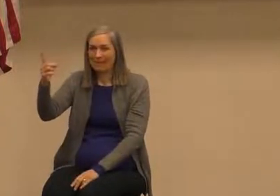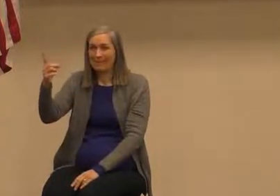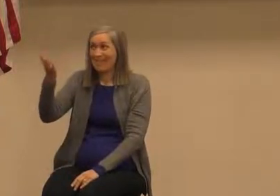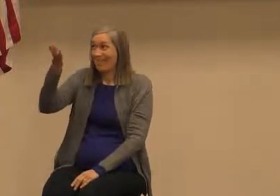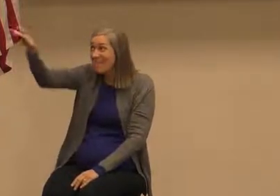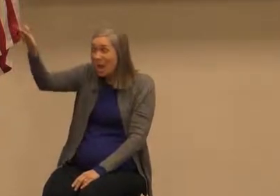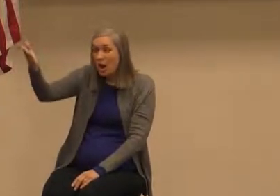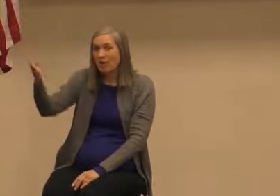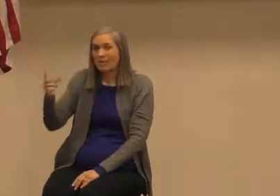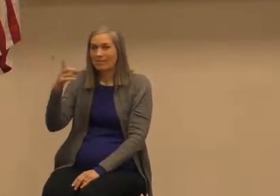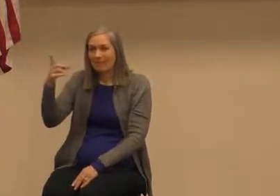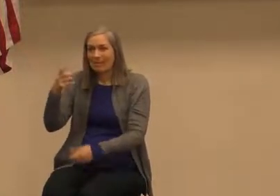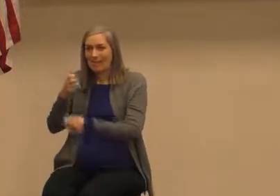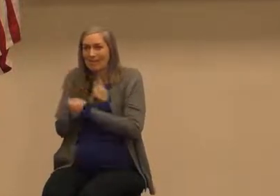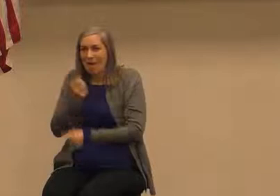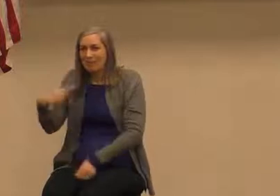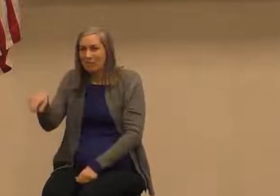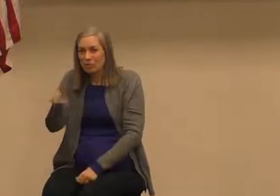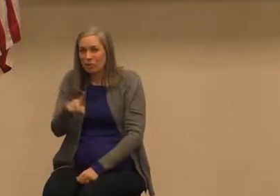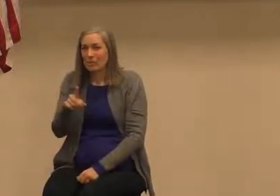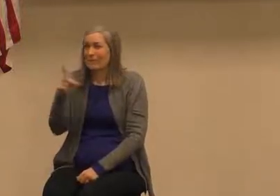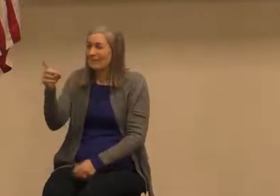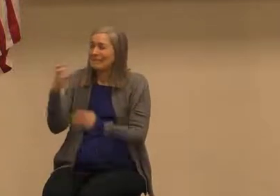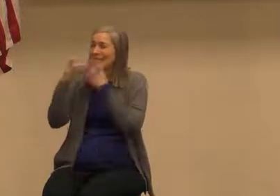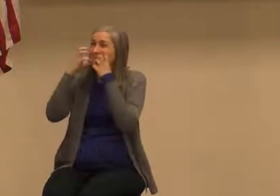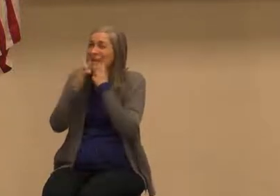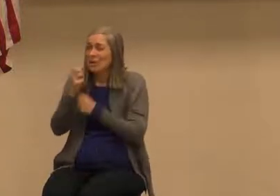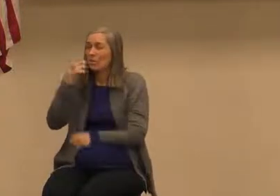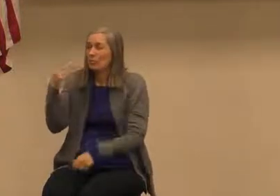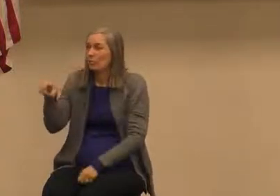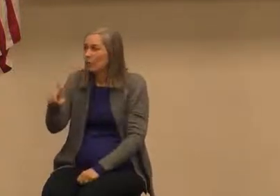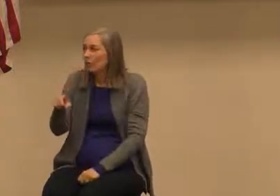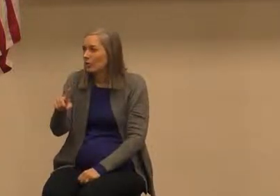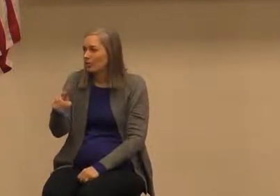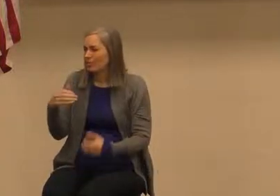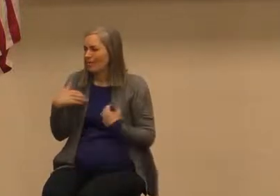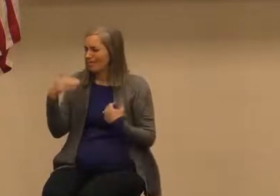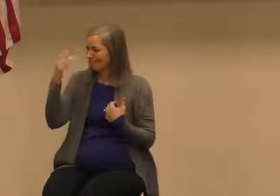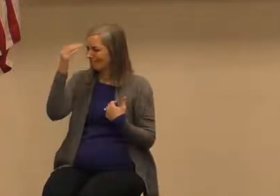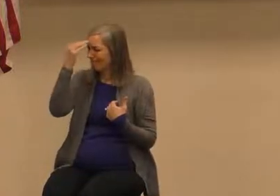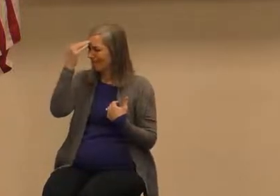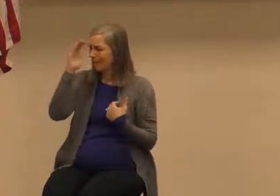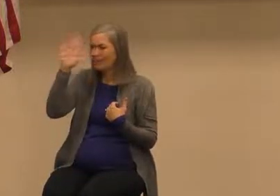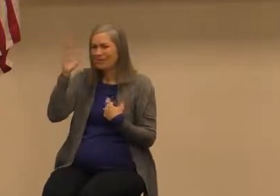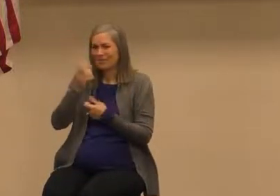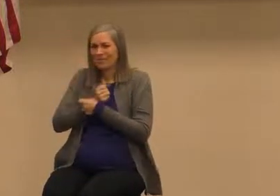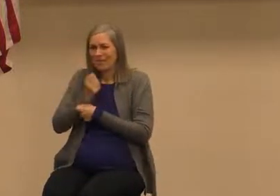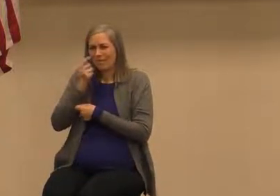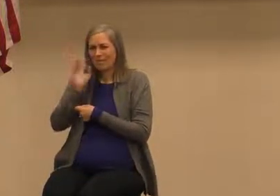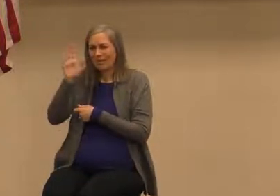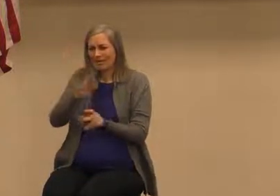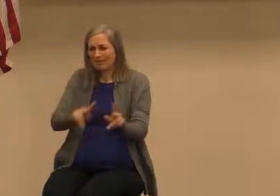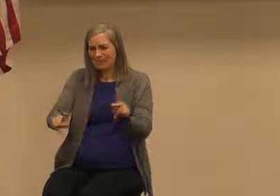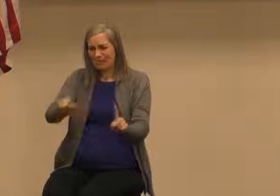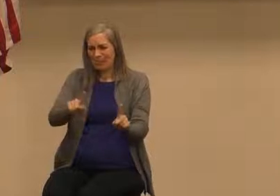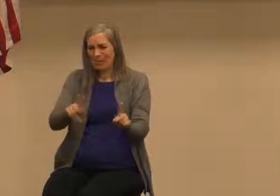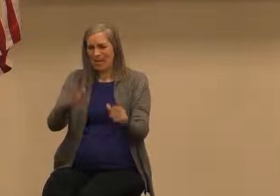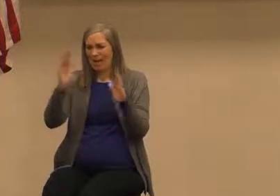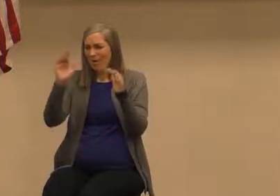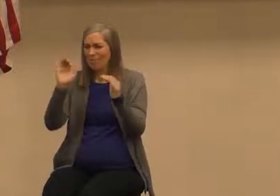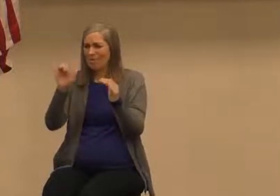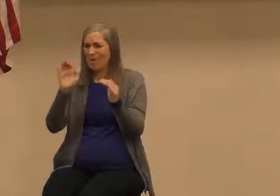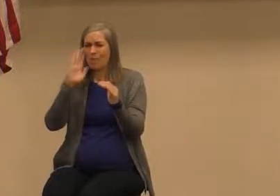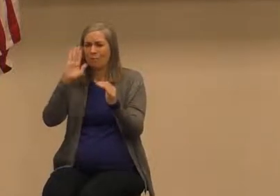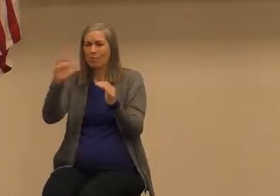cares for you and I hope that knowledge of his love for his people will give you